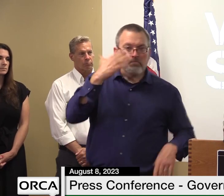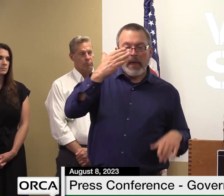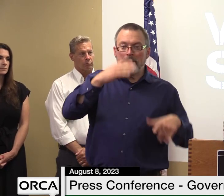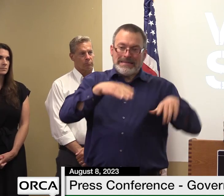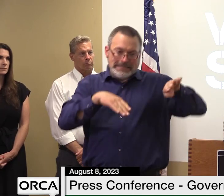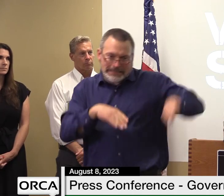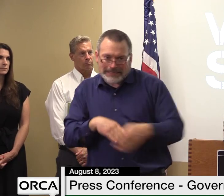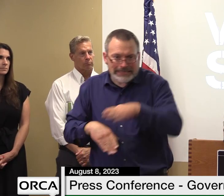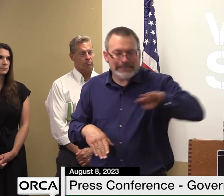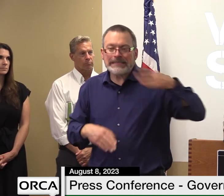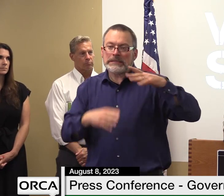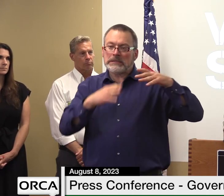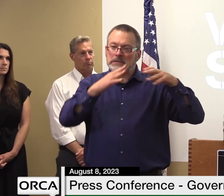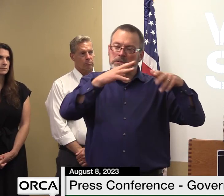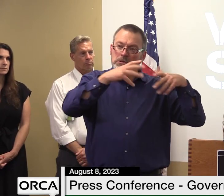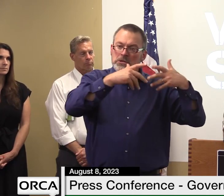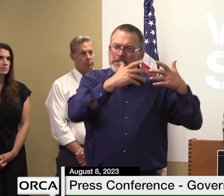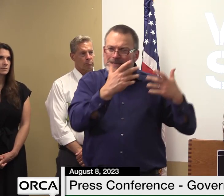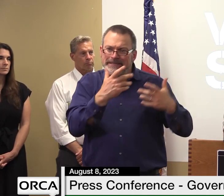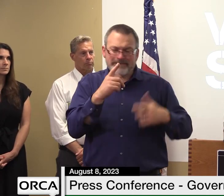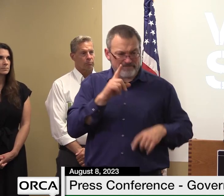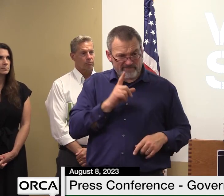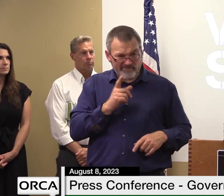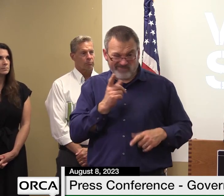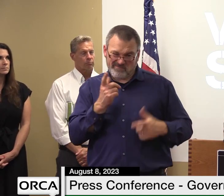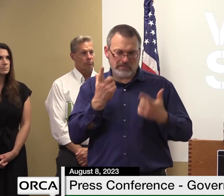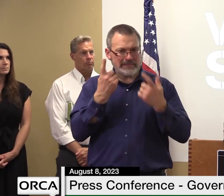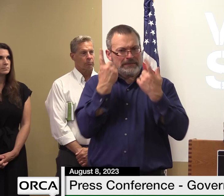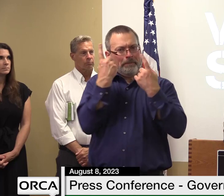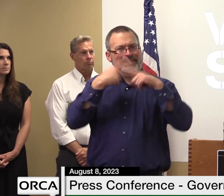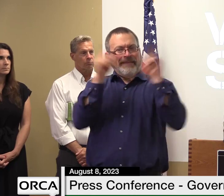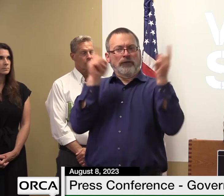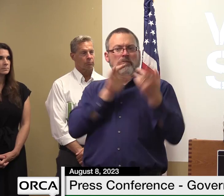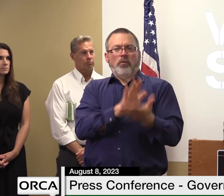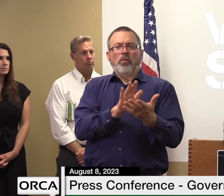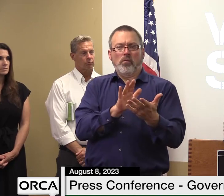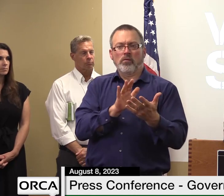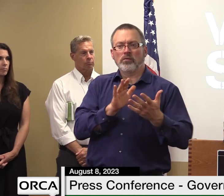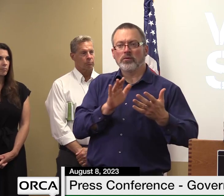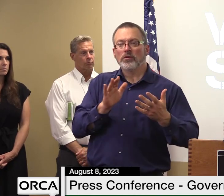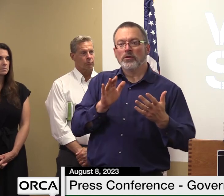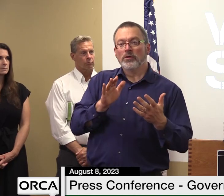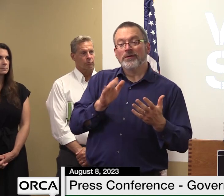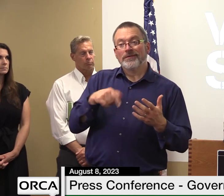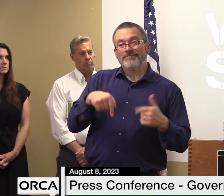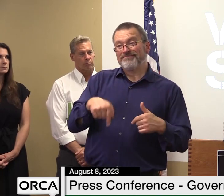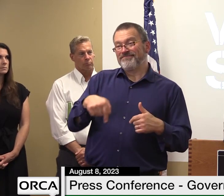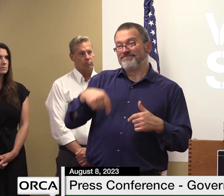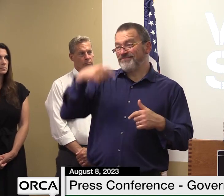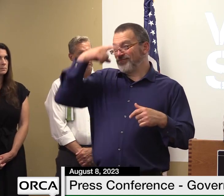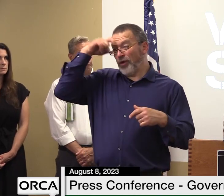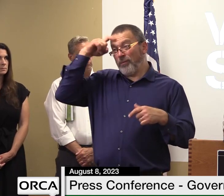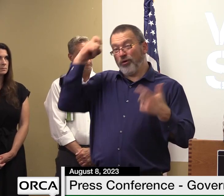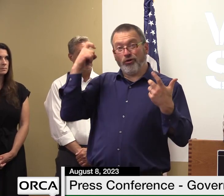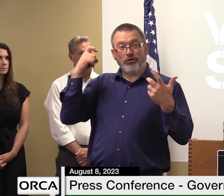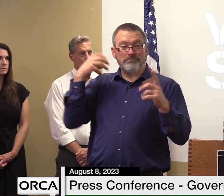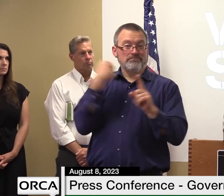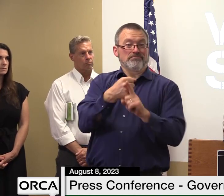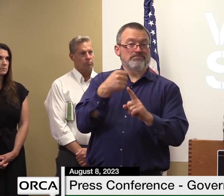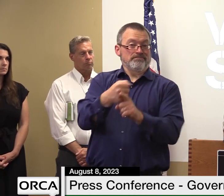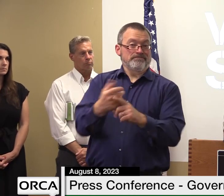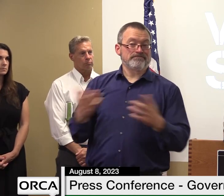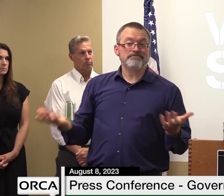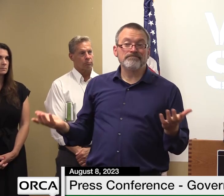uncommon around the state of vermont during summer storms i think that our focus on them now is